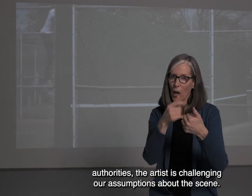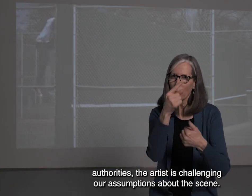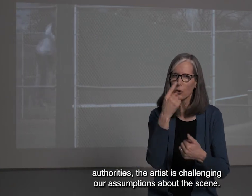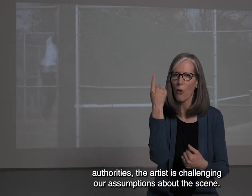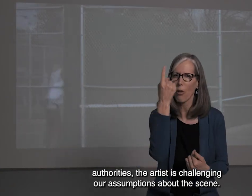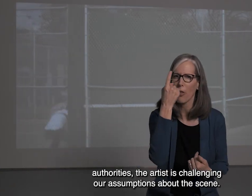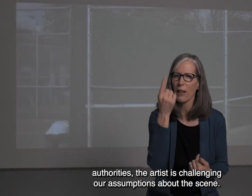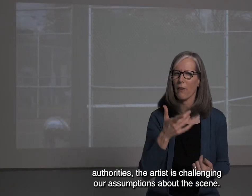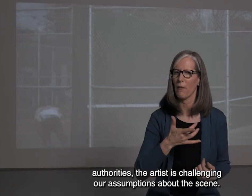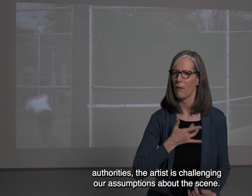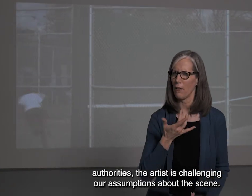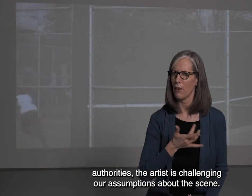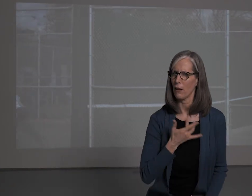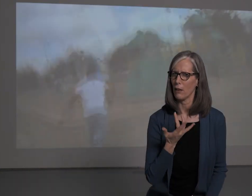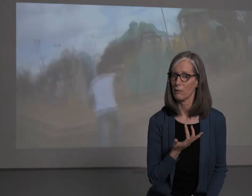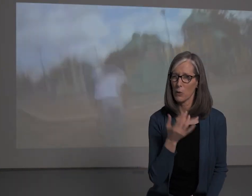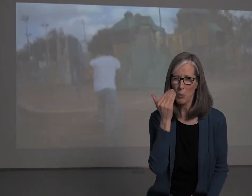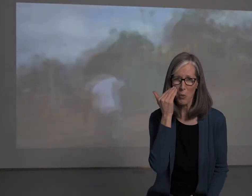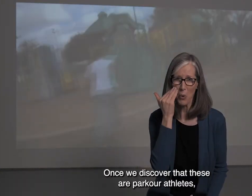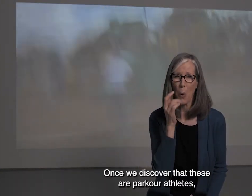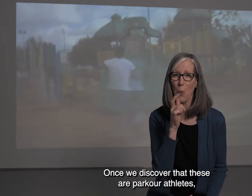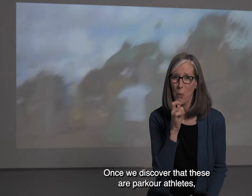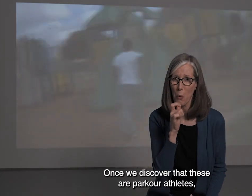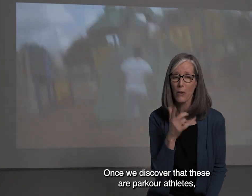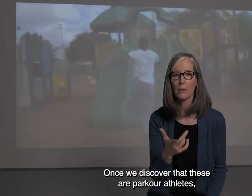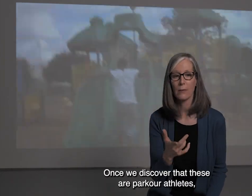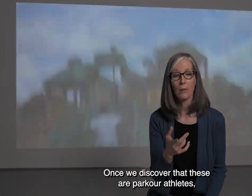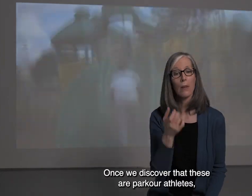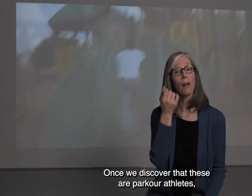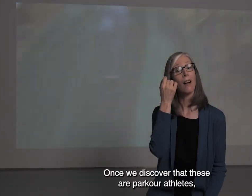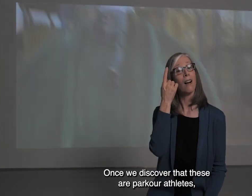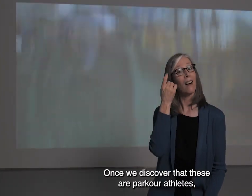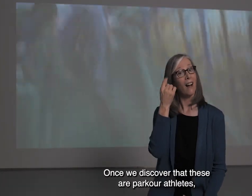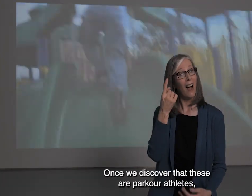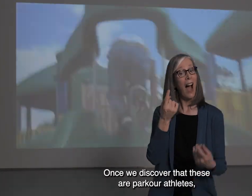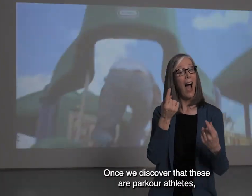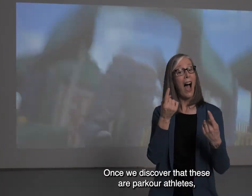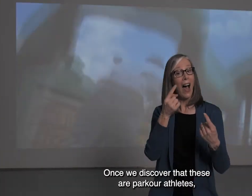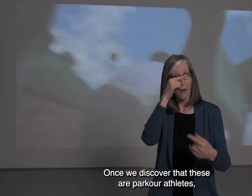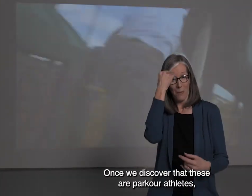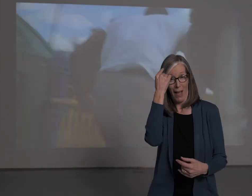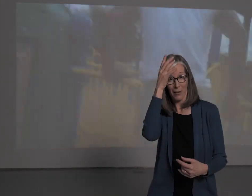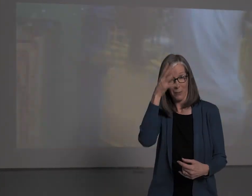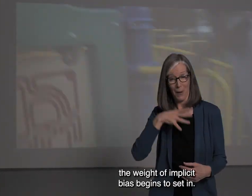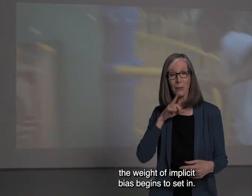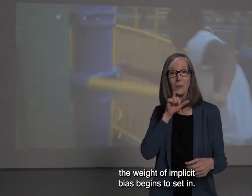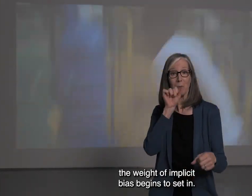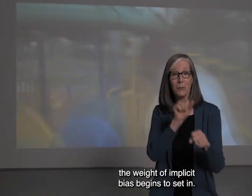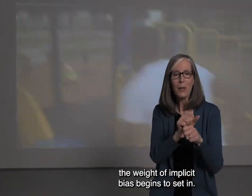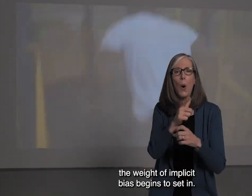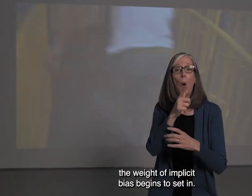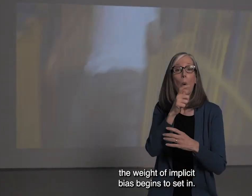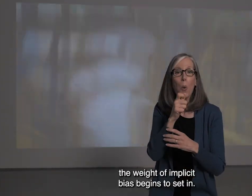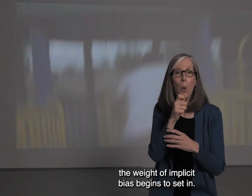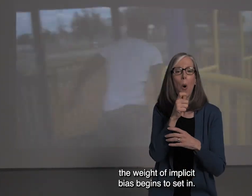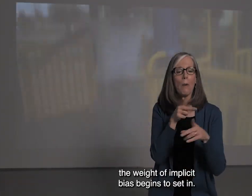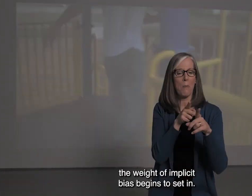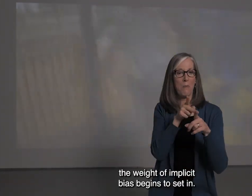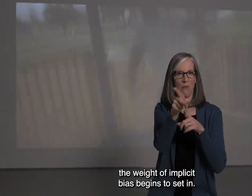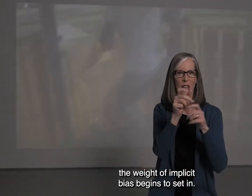assumptions about the scene. Once we discover that these are parkour athletes, the weight of implicit bias begins to